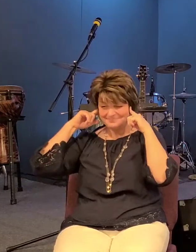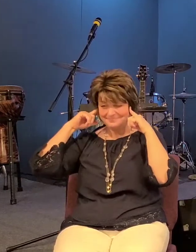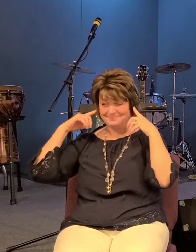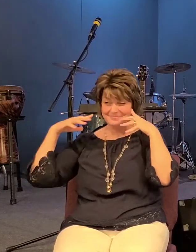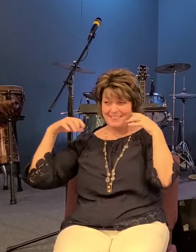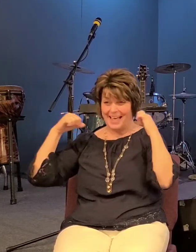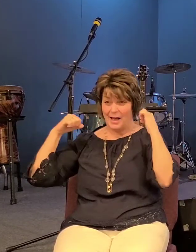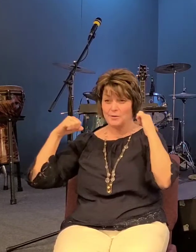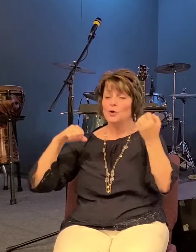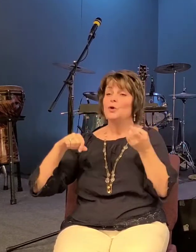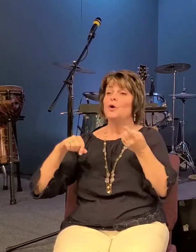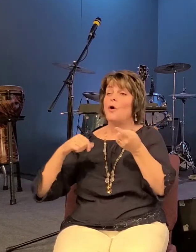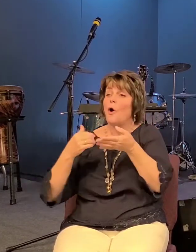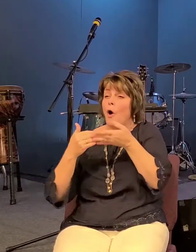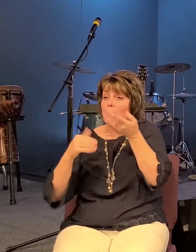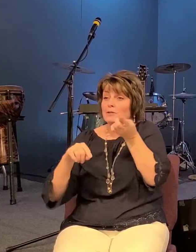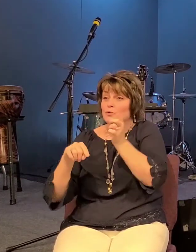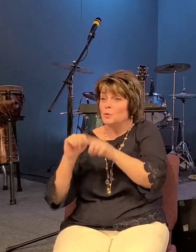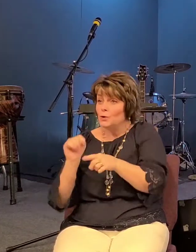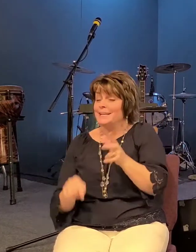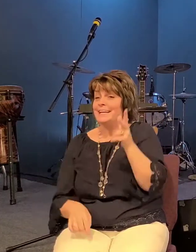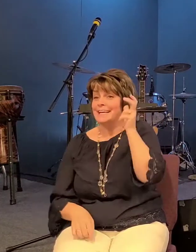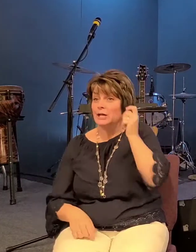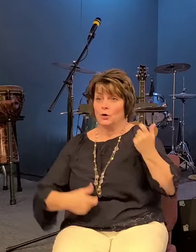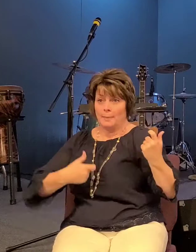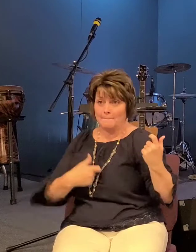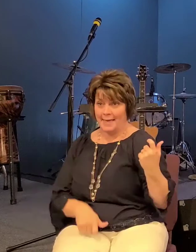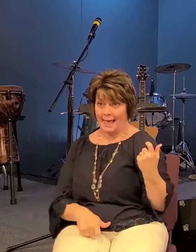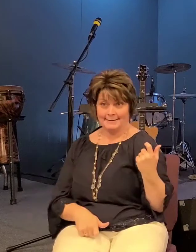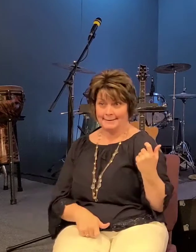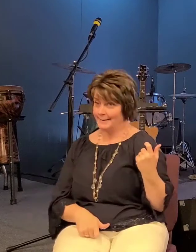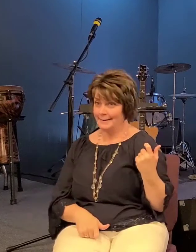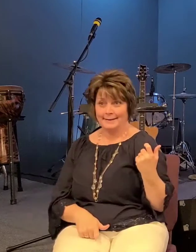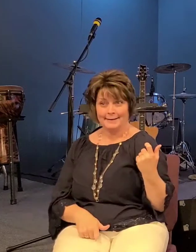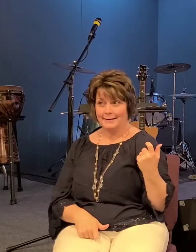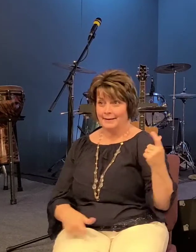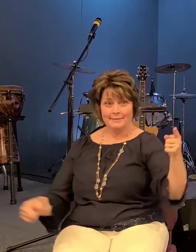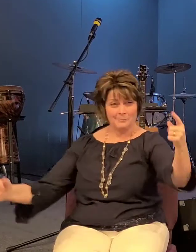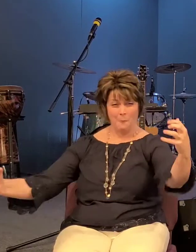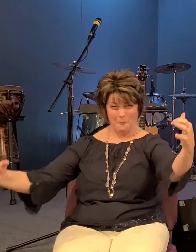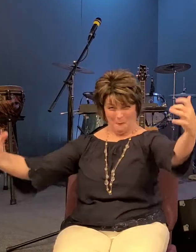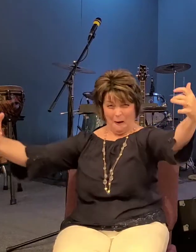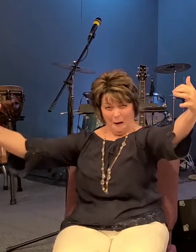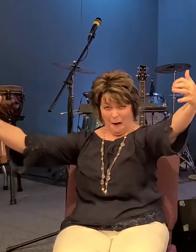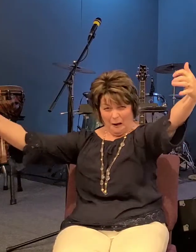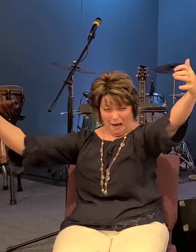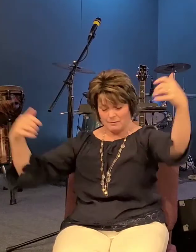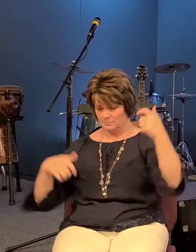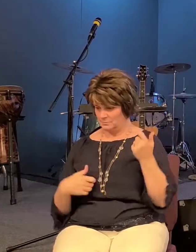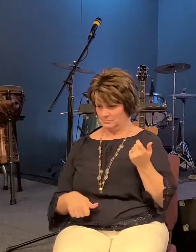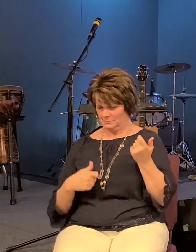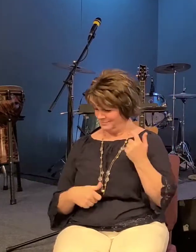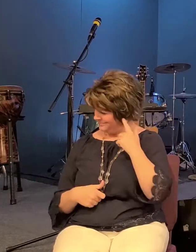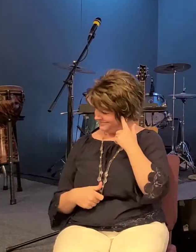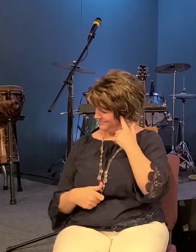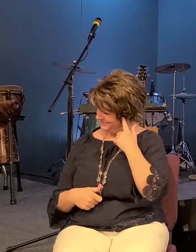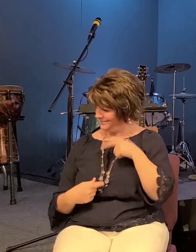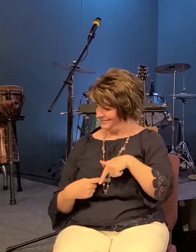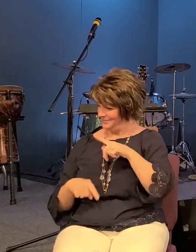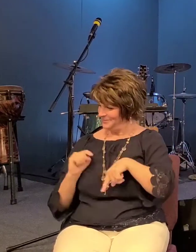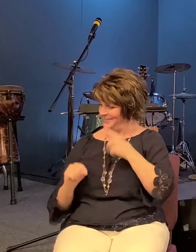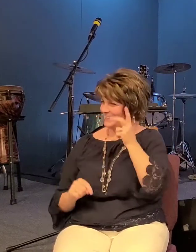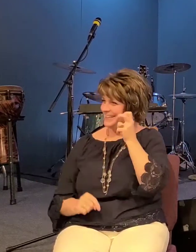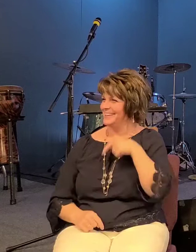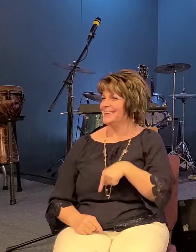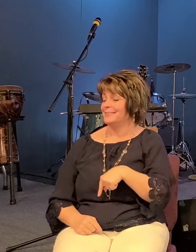almost drowned out the band playing in the studio if you can imagine that